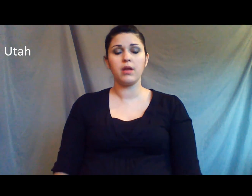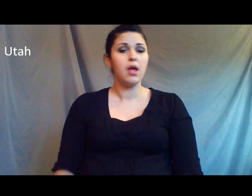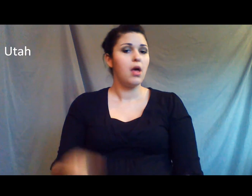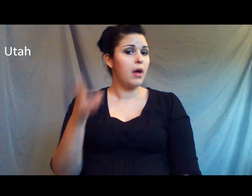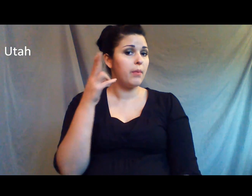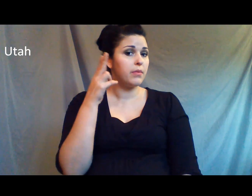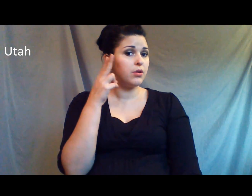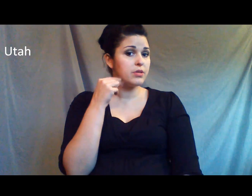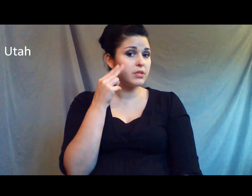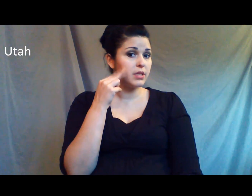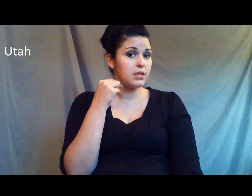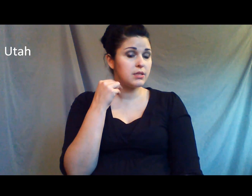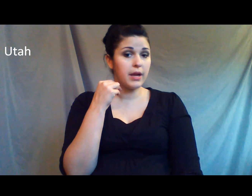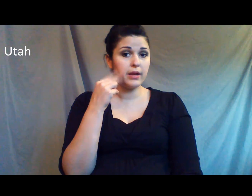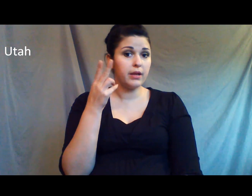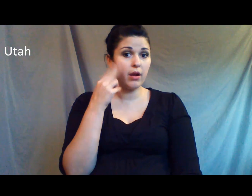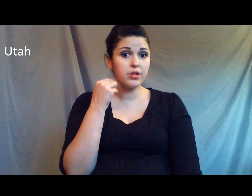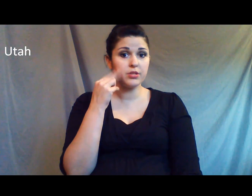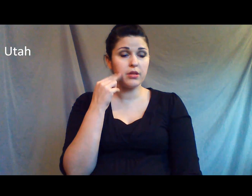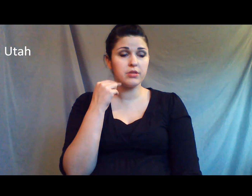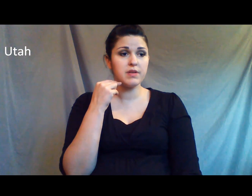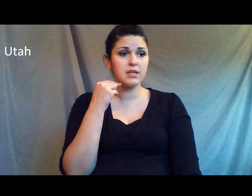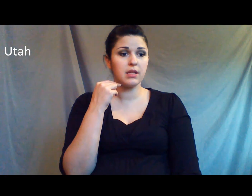you used to see signed here. I just saw this recently,